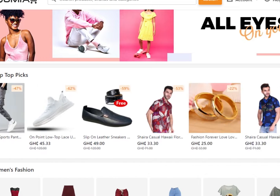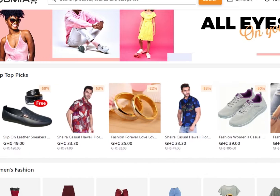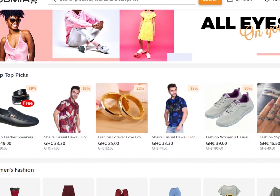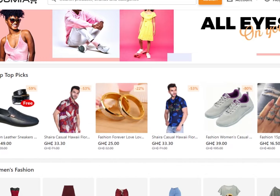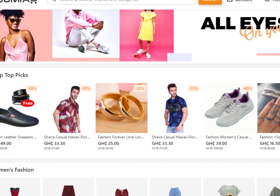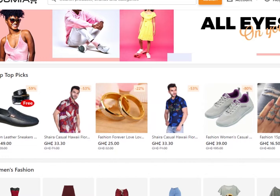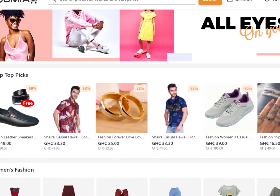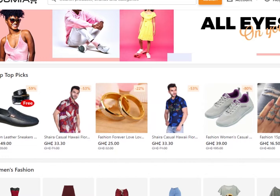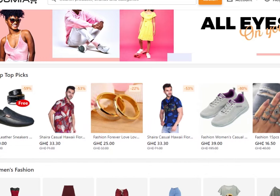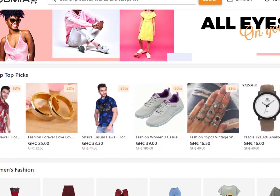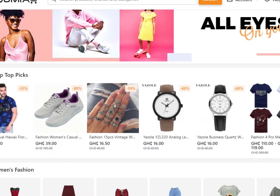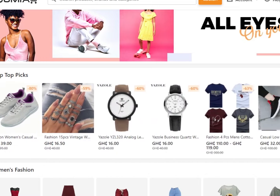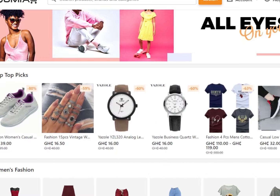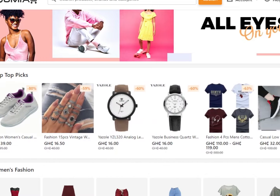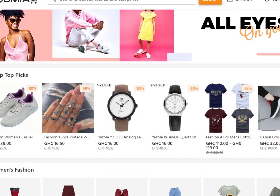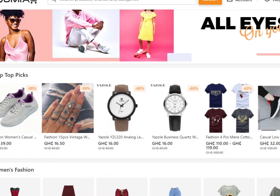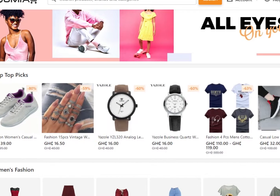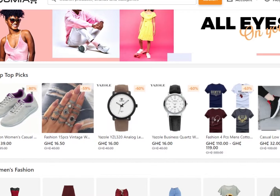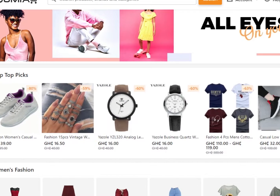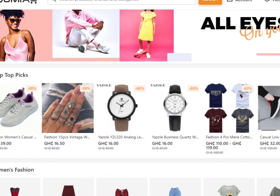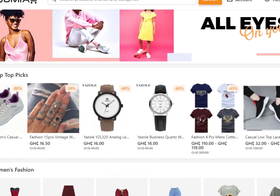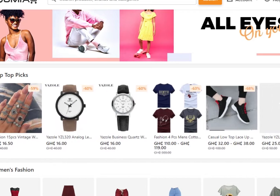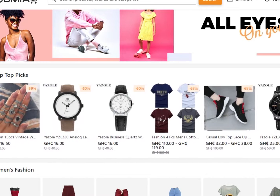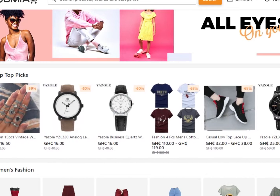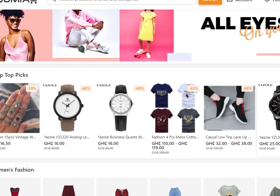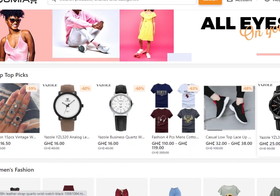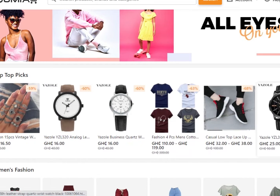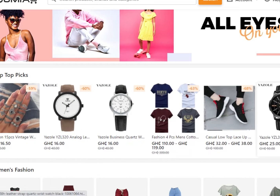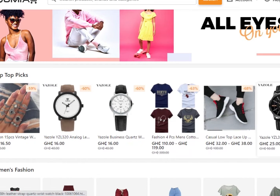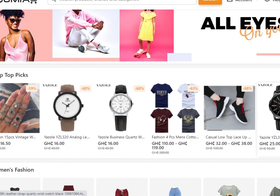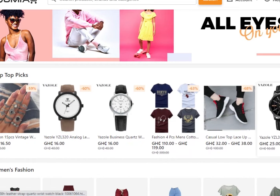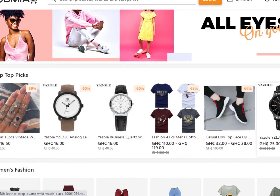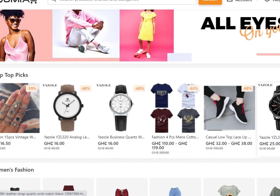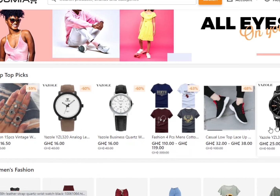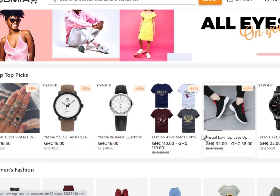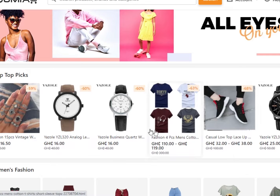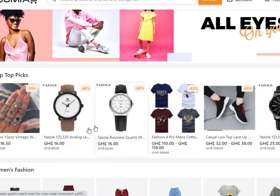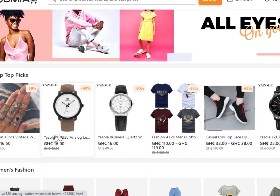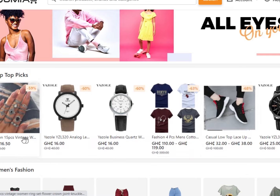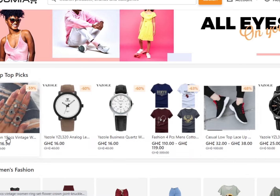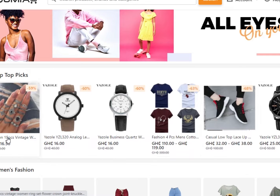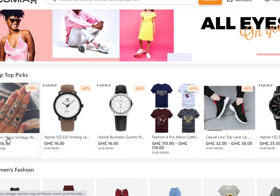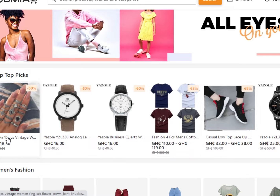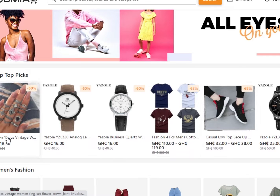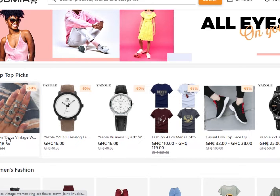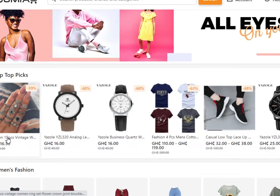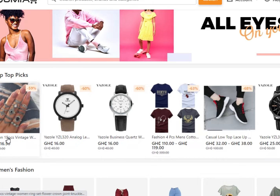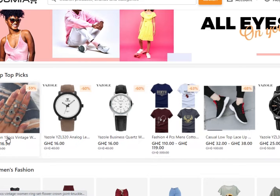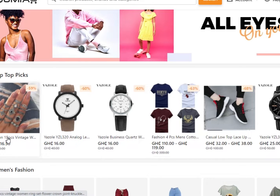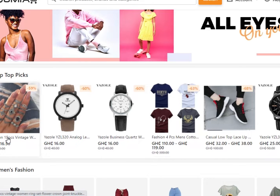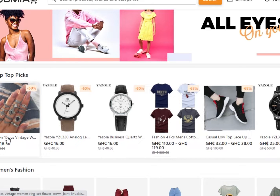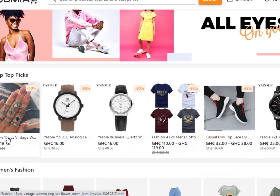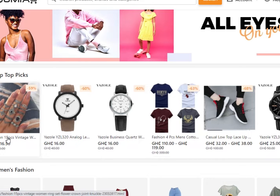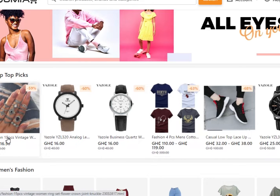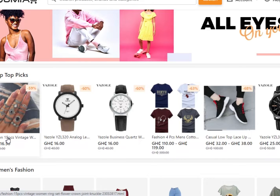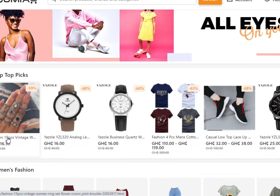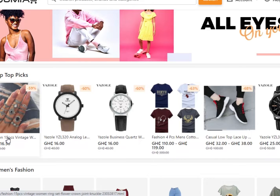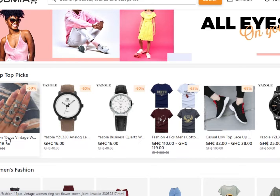scroll through to search for whatever i am looking for and this makes things easier this makes things very very easy for your